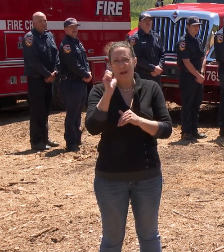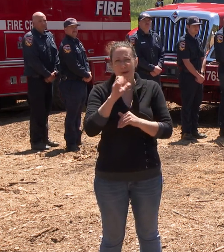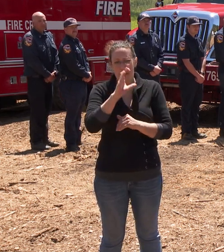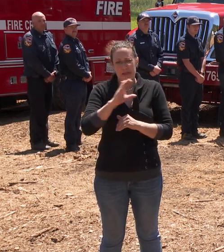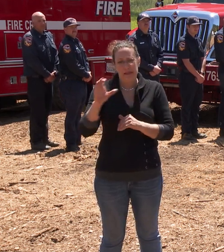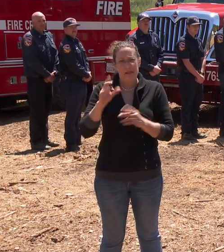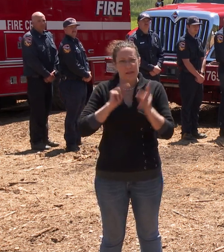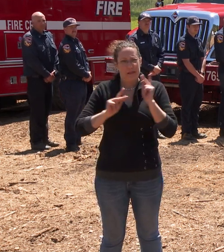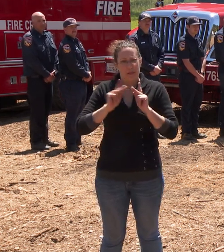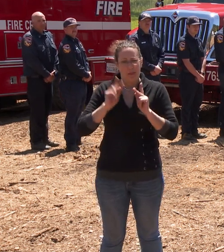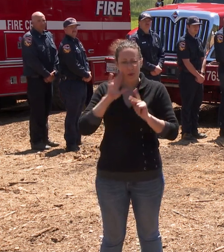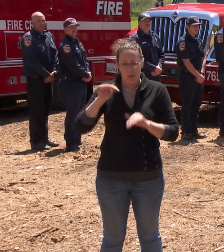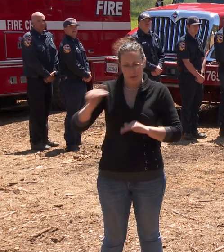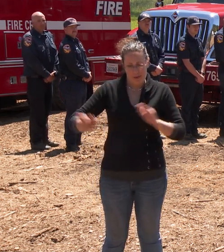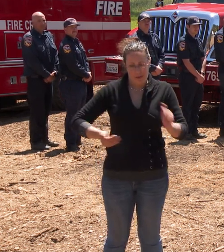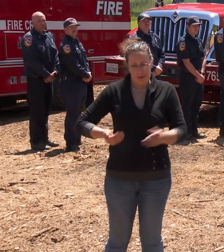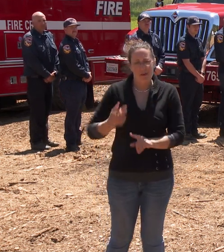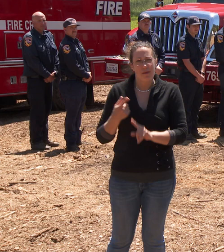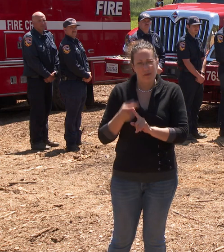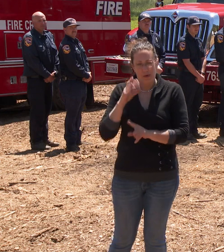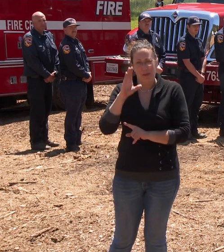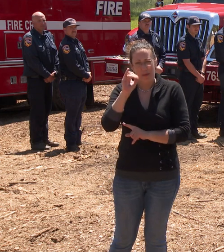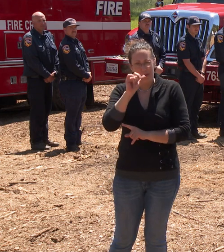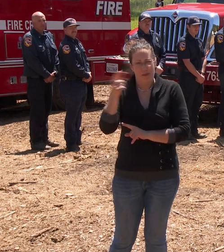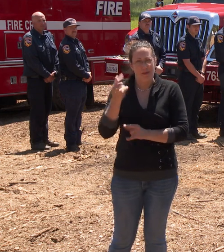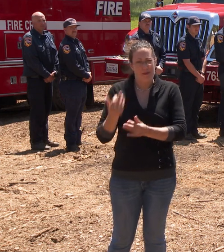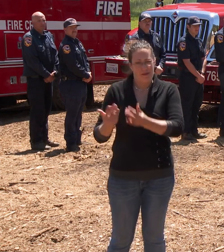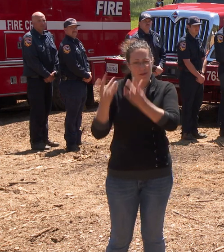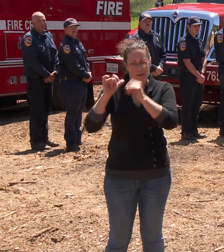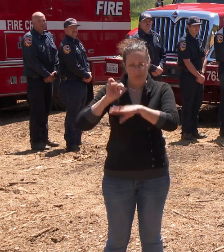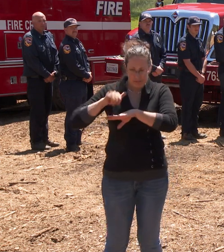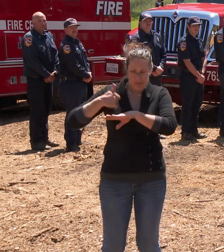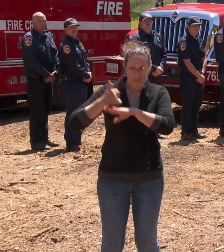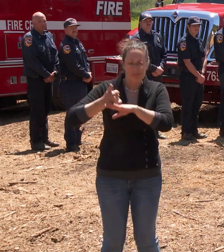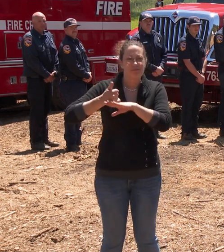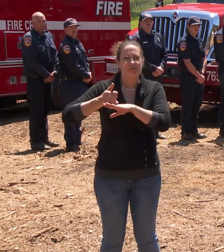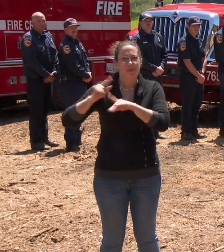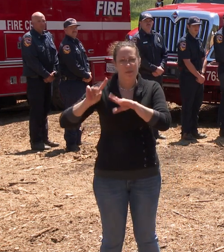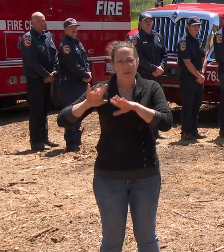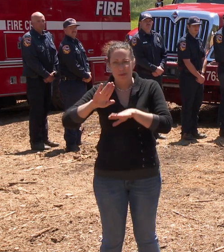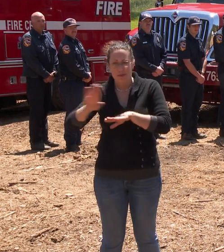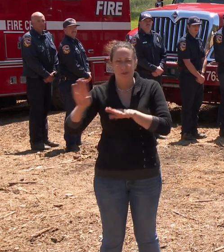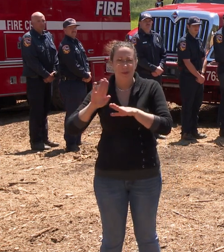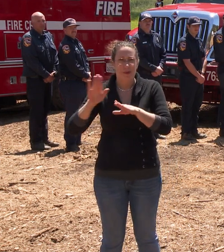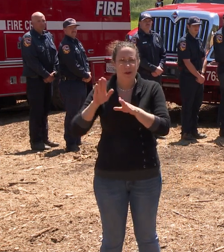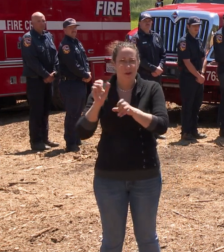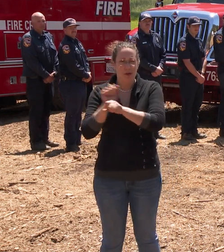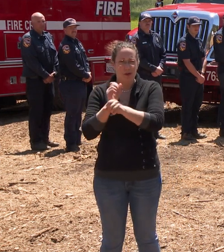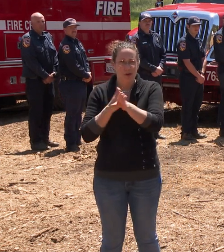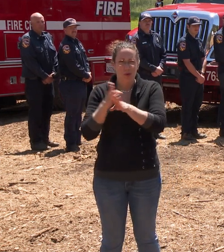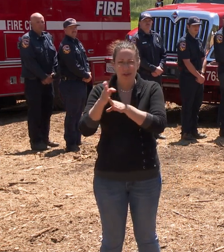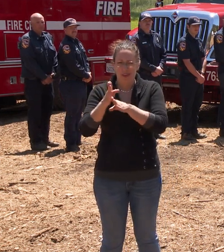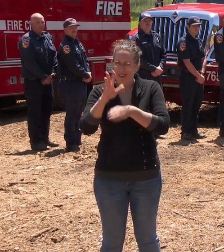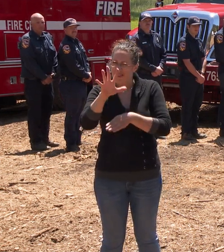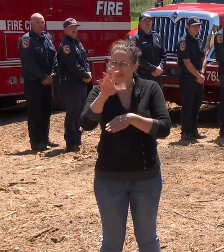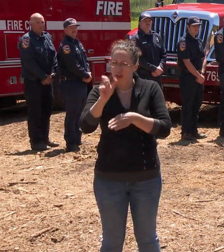members were hired by Cal Fire and launched their wildland firefighting careers. 500 and counting.